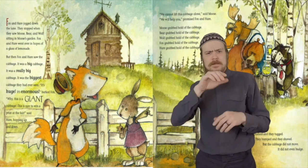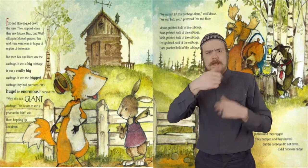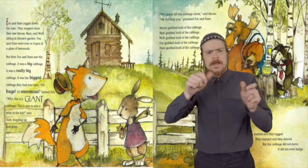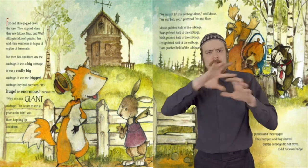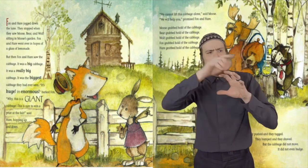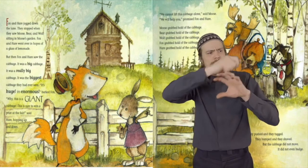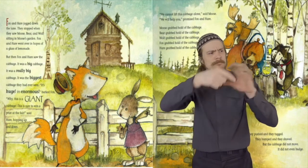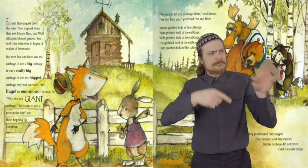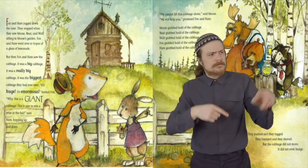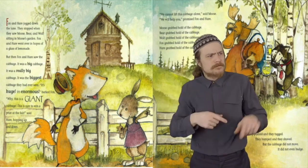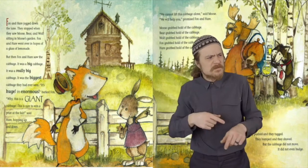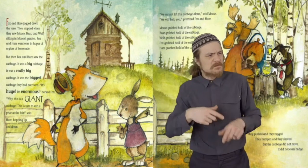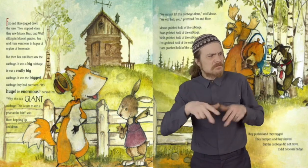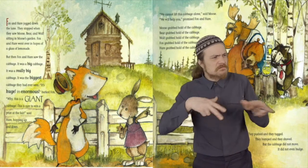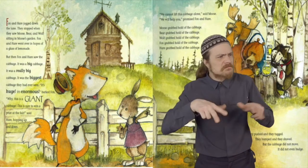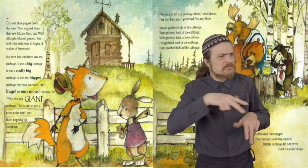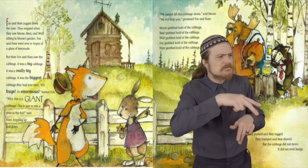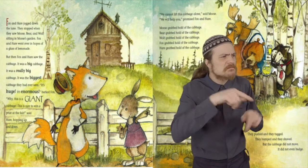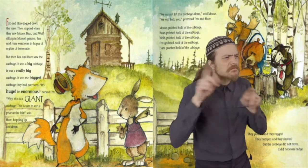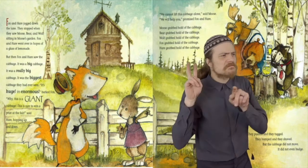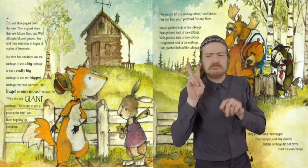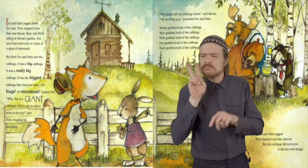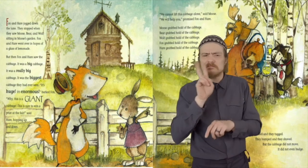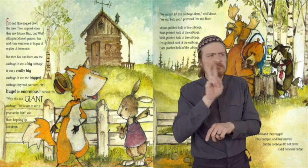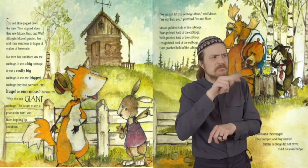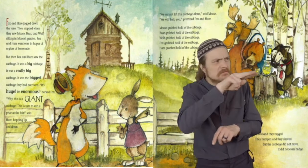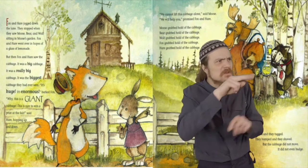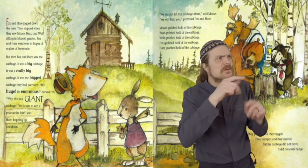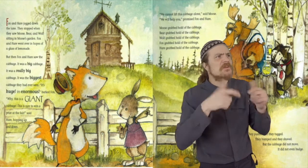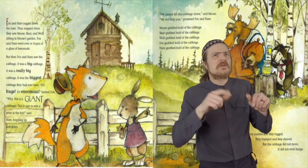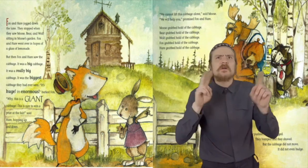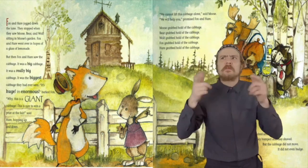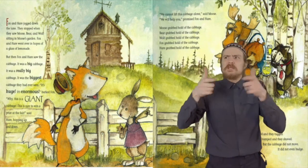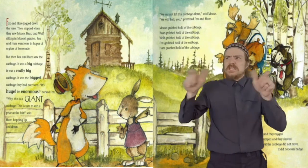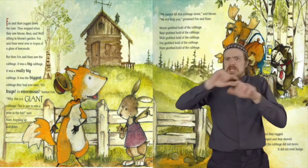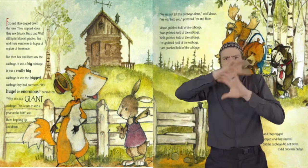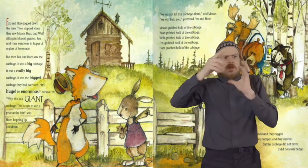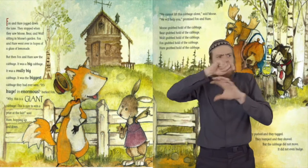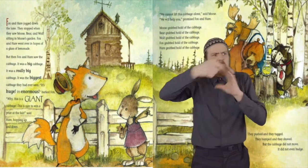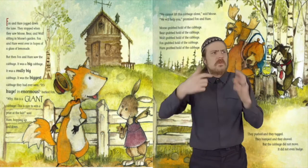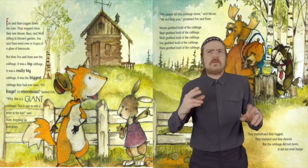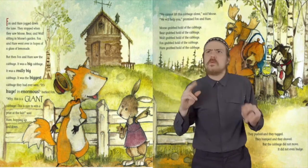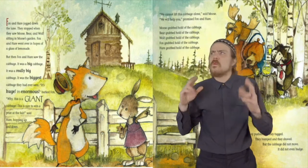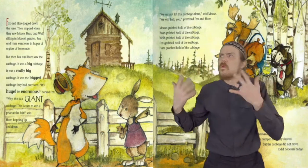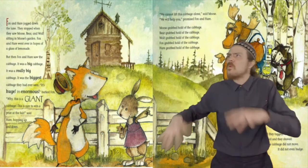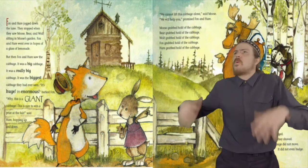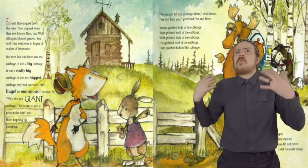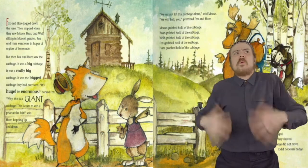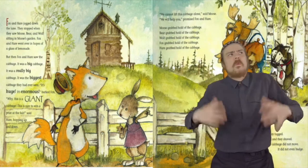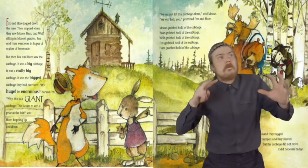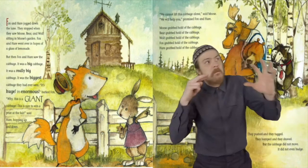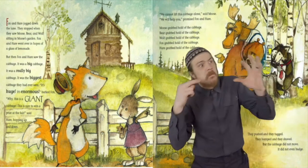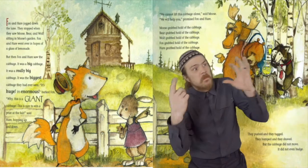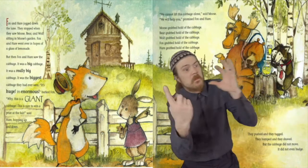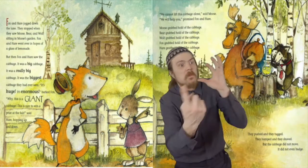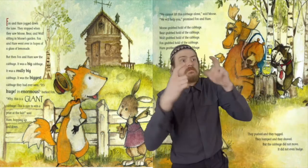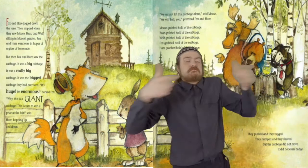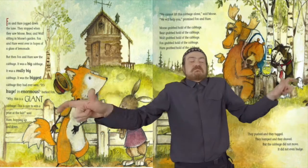It was a big cabbage. It was a really big cabbage. It was the biggest cabbage they had ever seen. It's